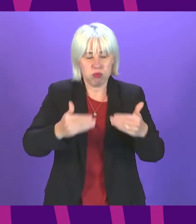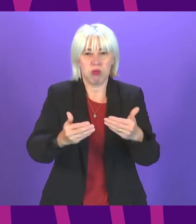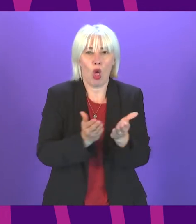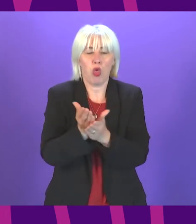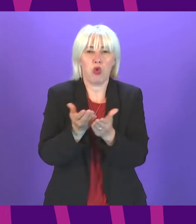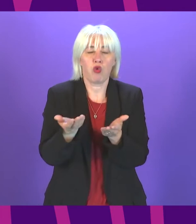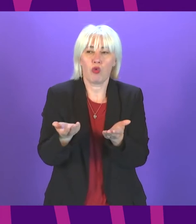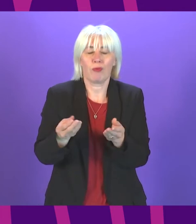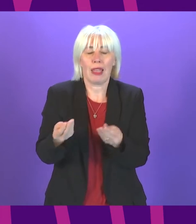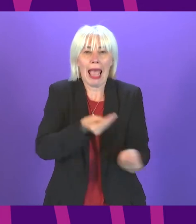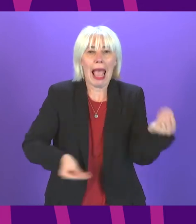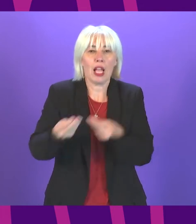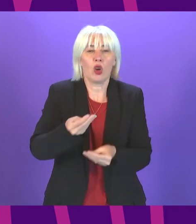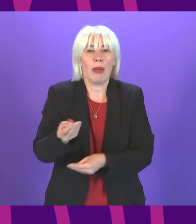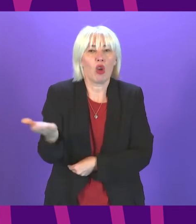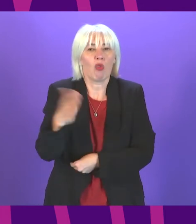and growth